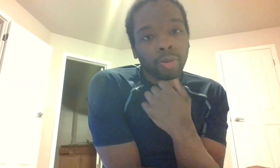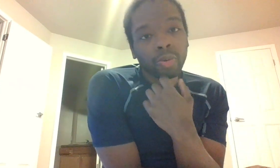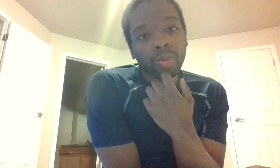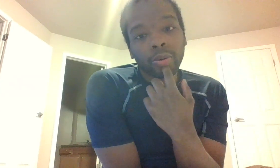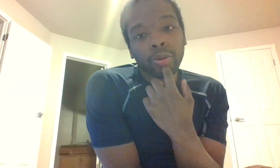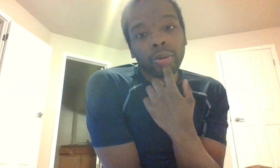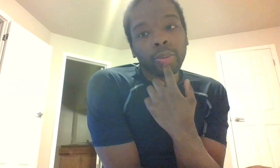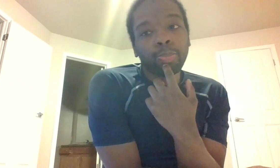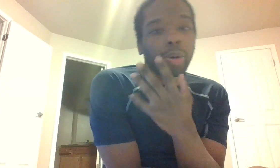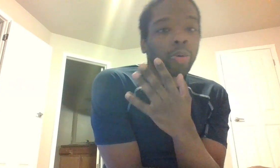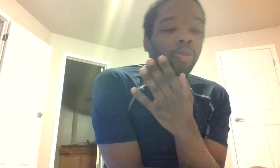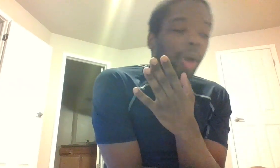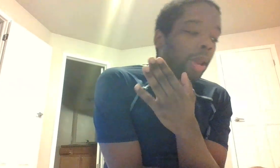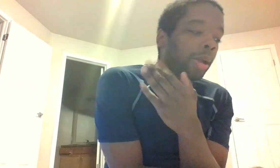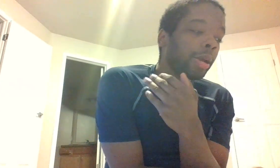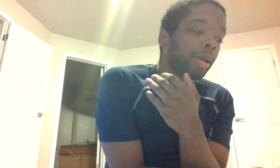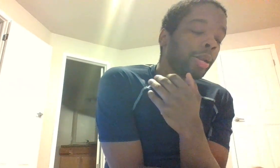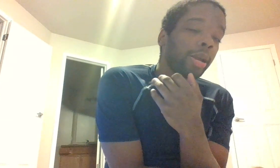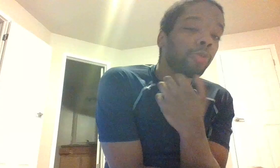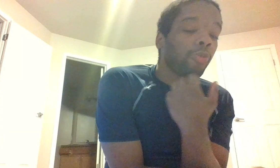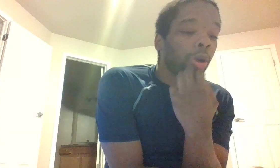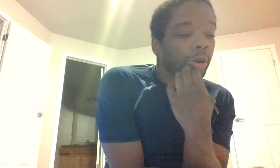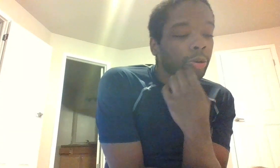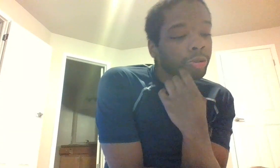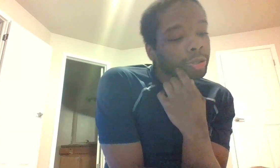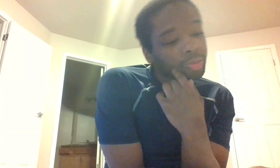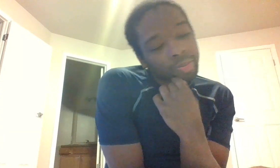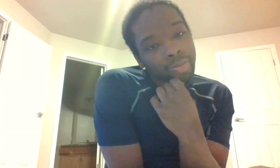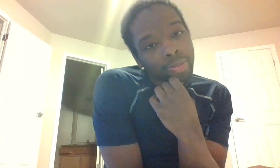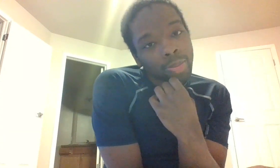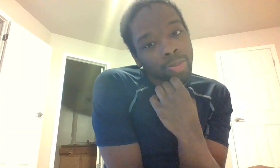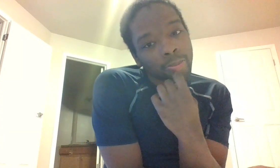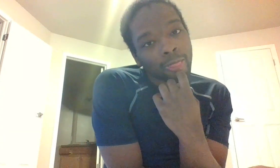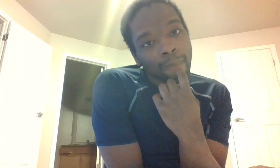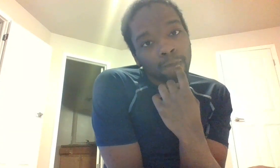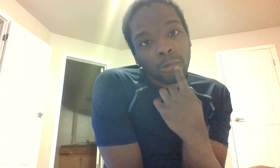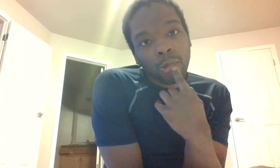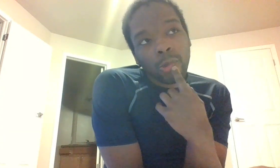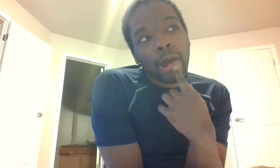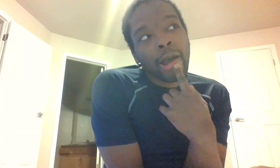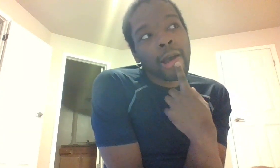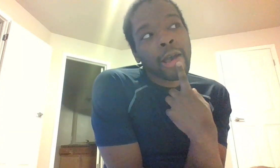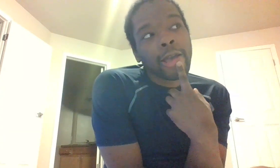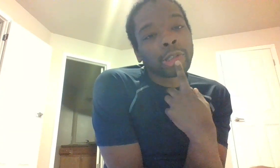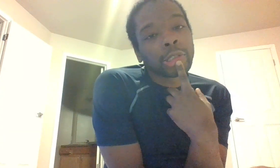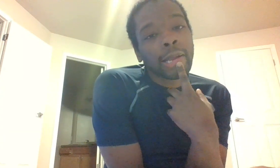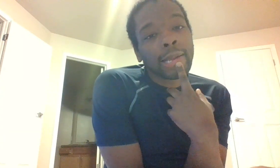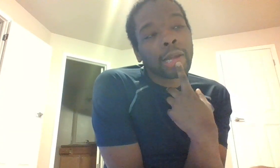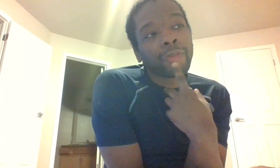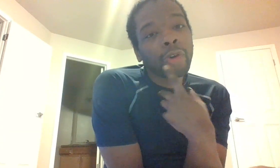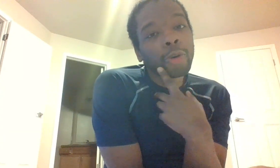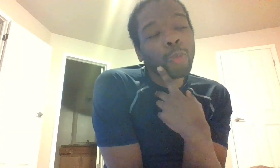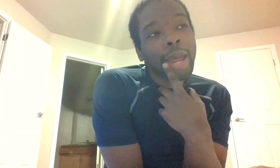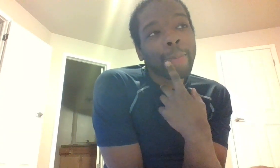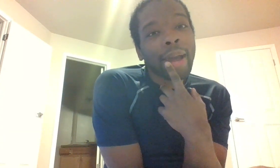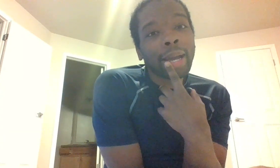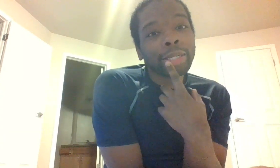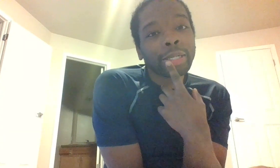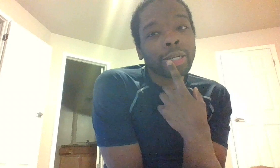anyway boat riding and radios when i used to stay in california way back out there